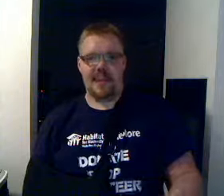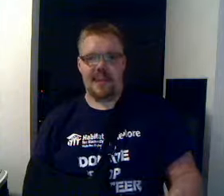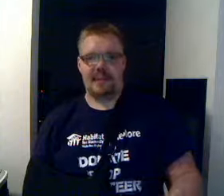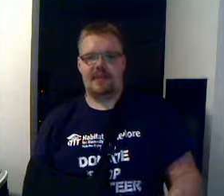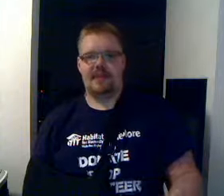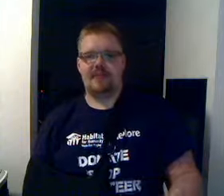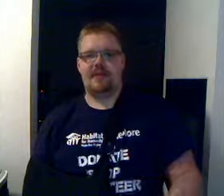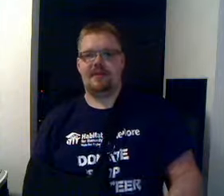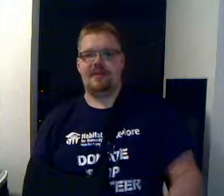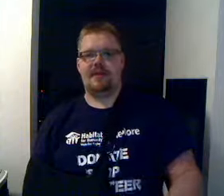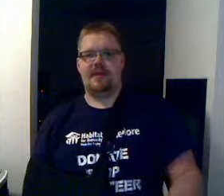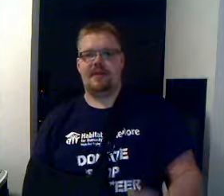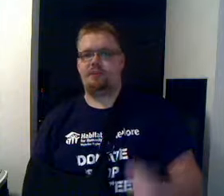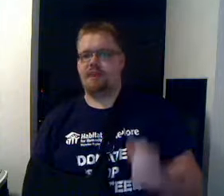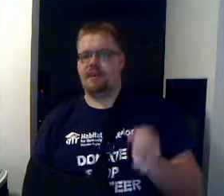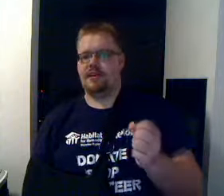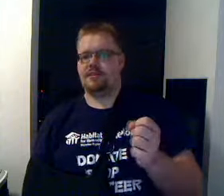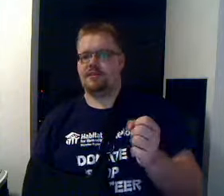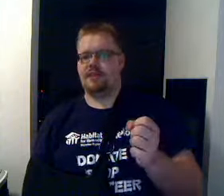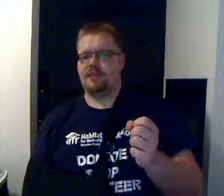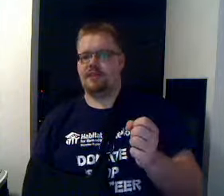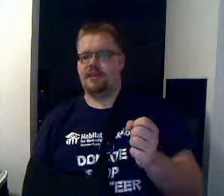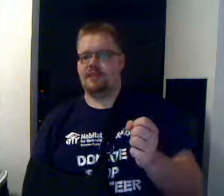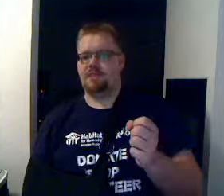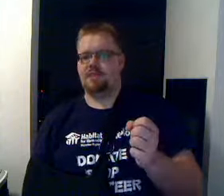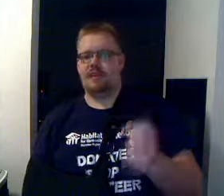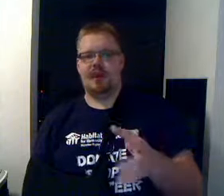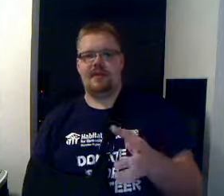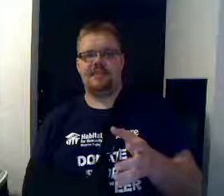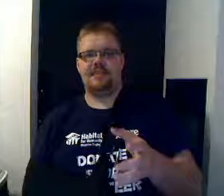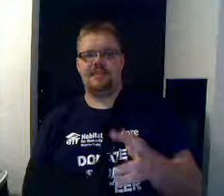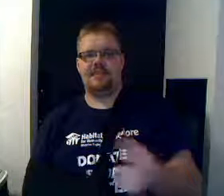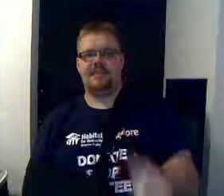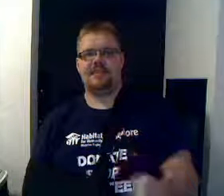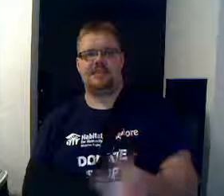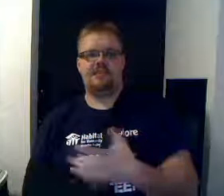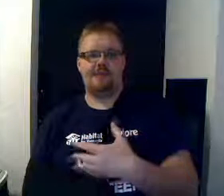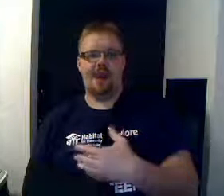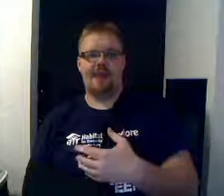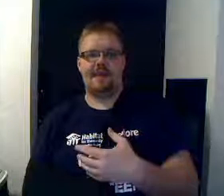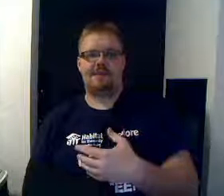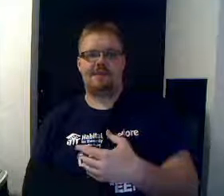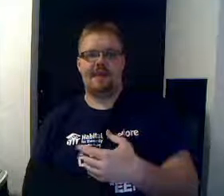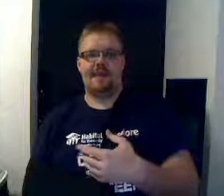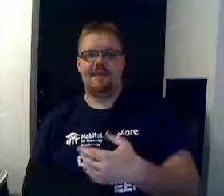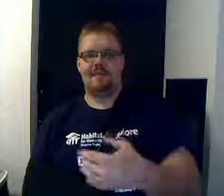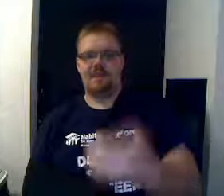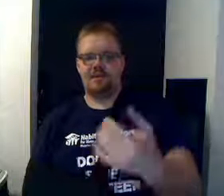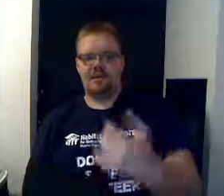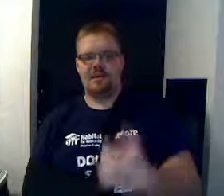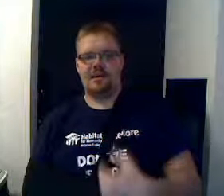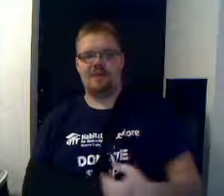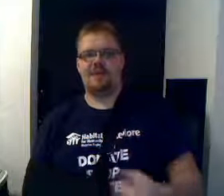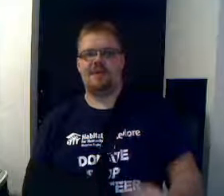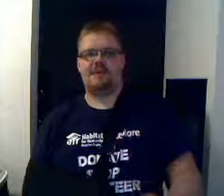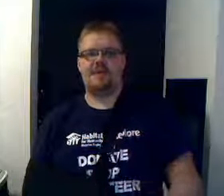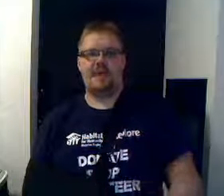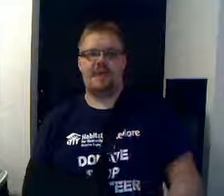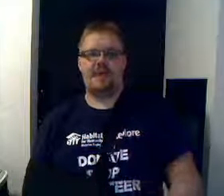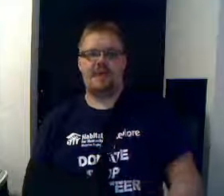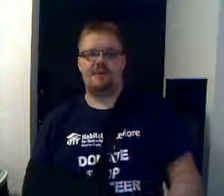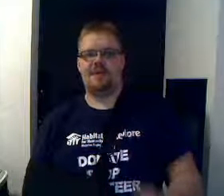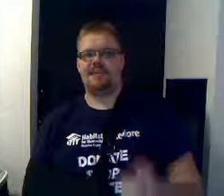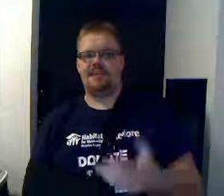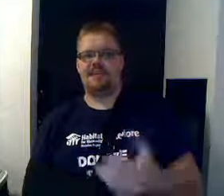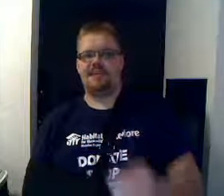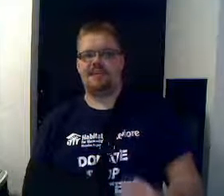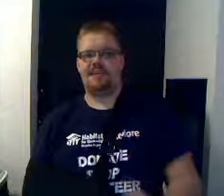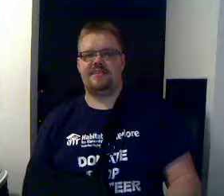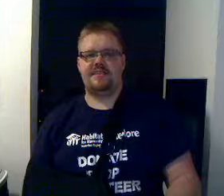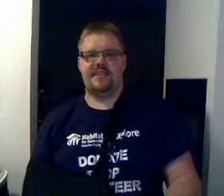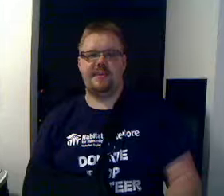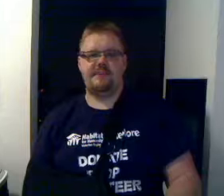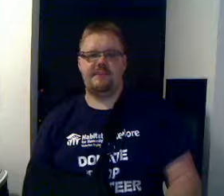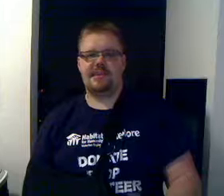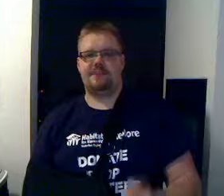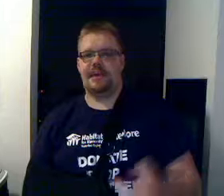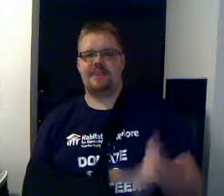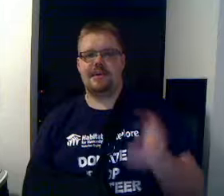dead. Whereas, you know, Scotty's character survived, he's going to come into the main game as an NPC. I mean, maybe